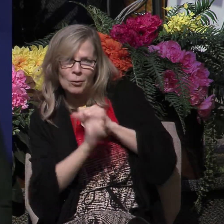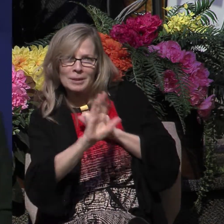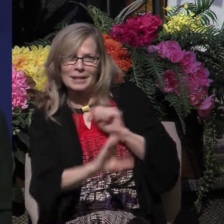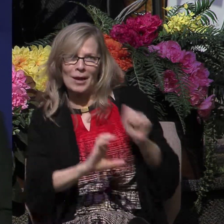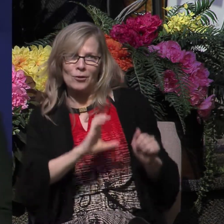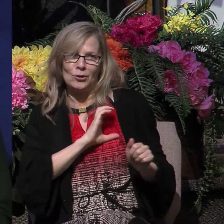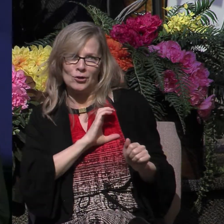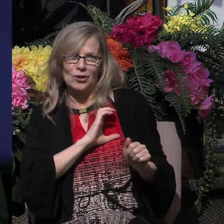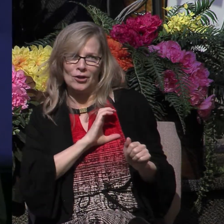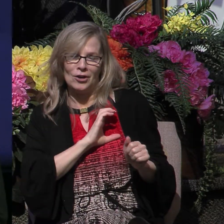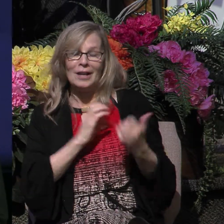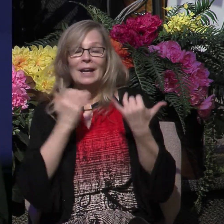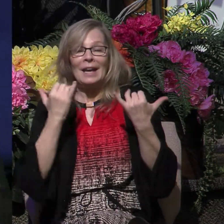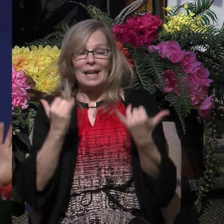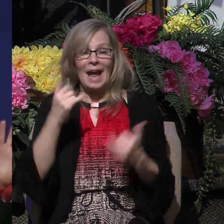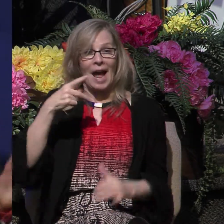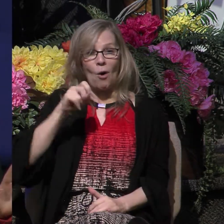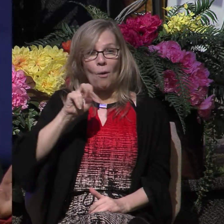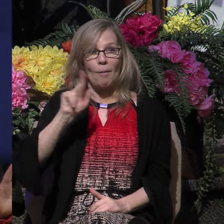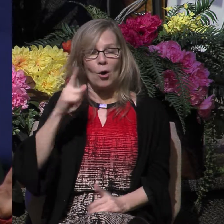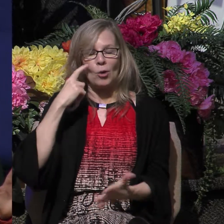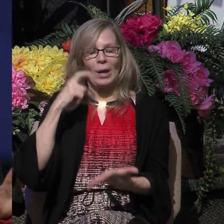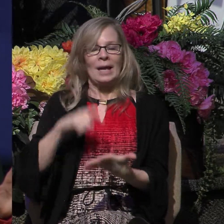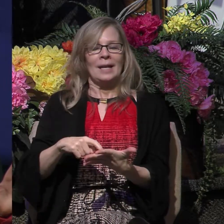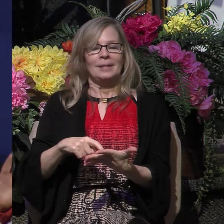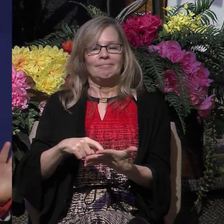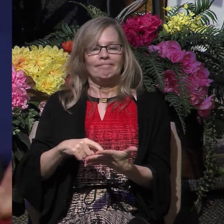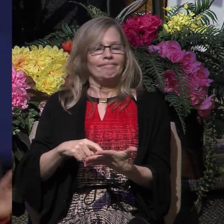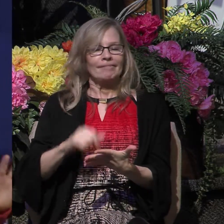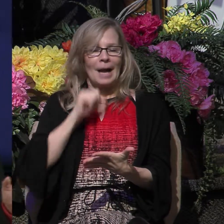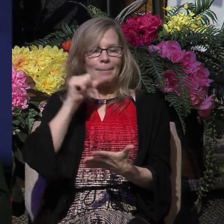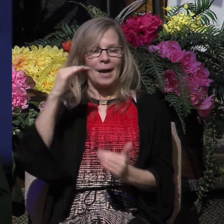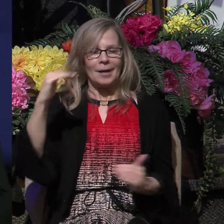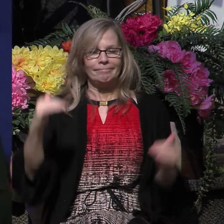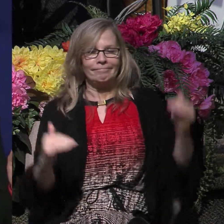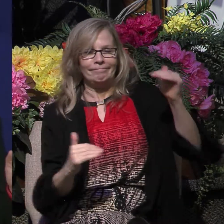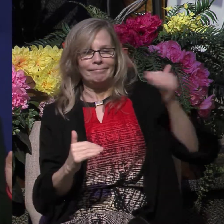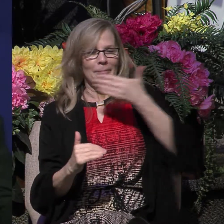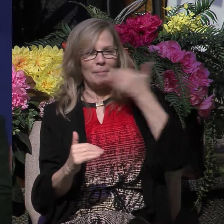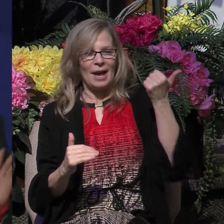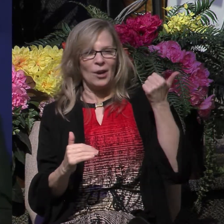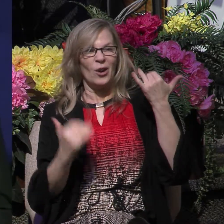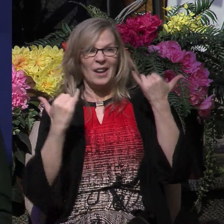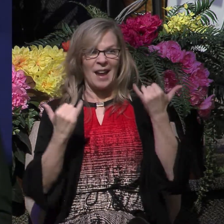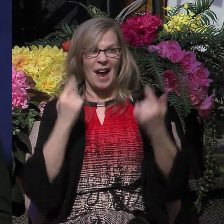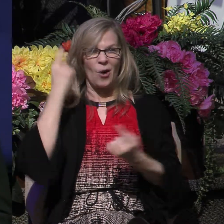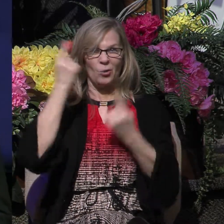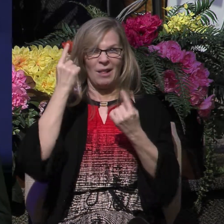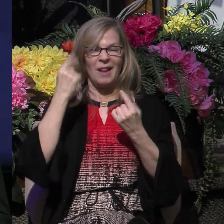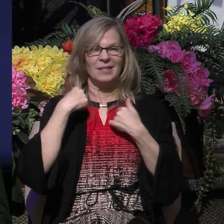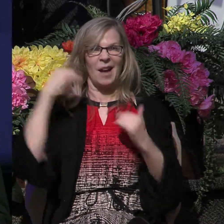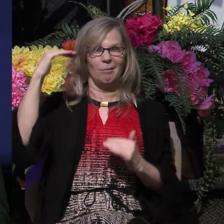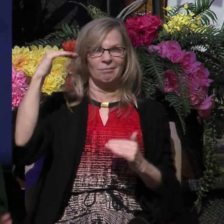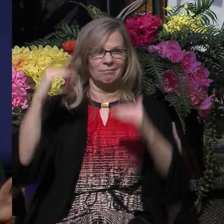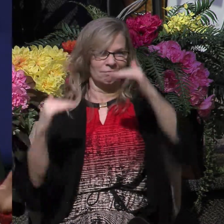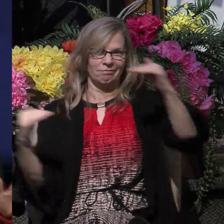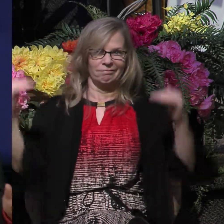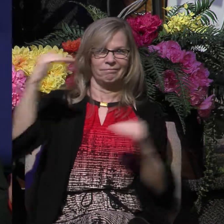certainly no better than anyone else. In fact, he considered himself worse than others. It was Paul who said that he was the chief